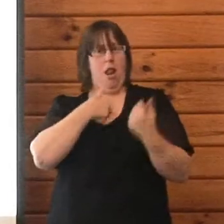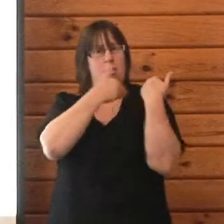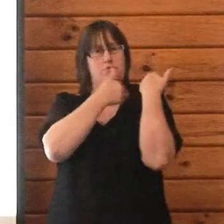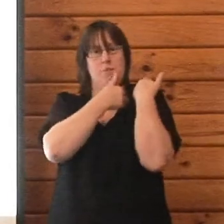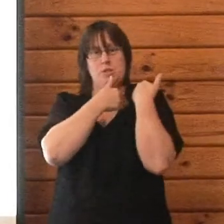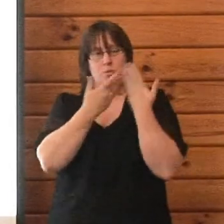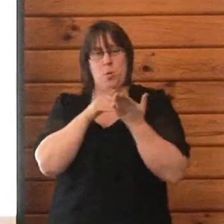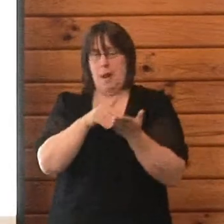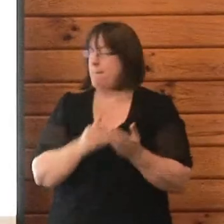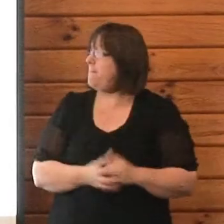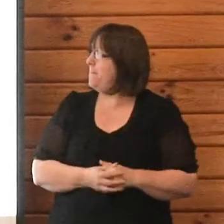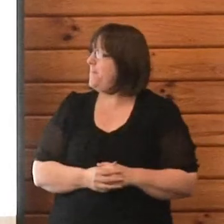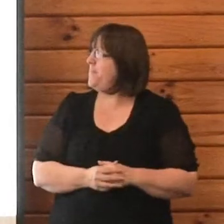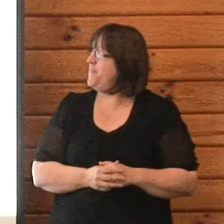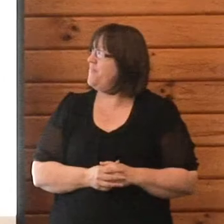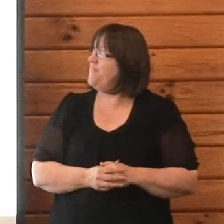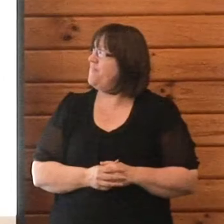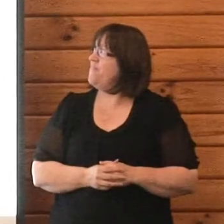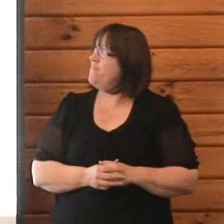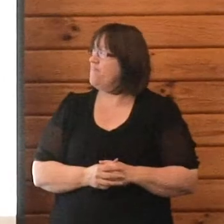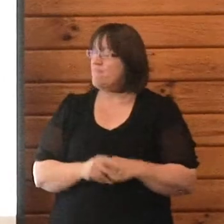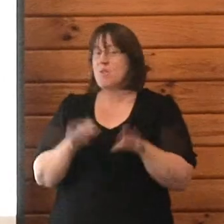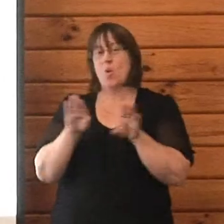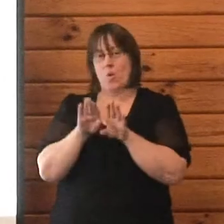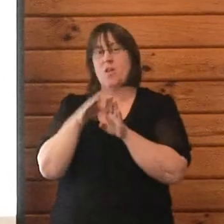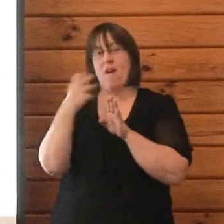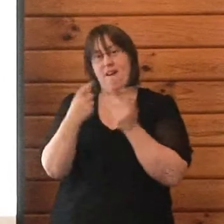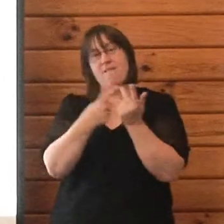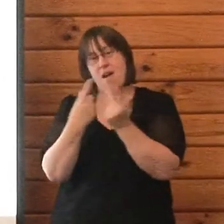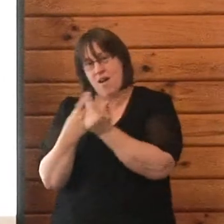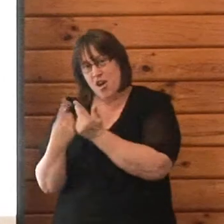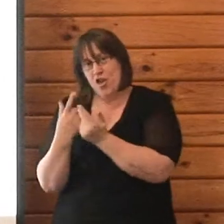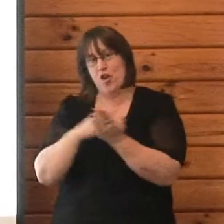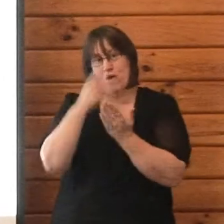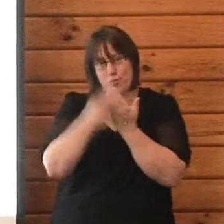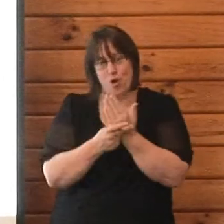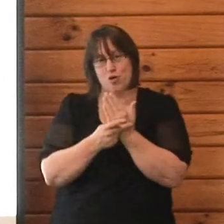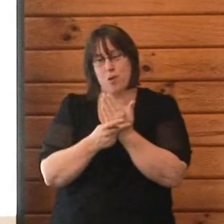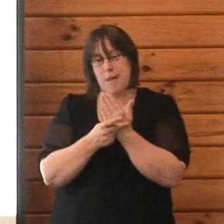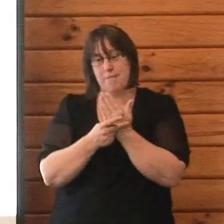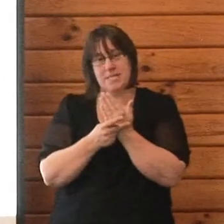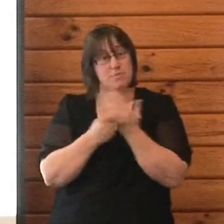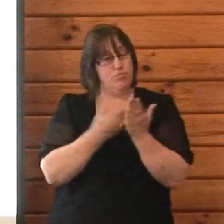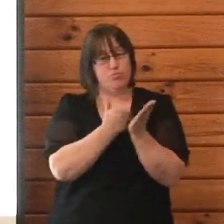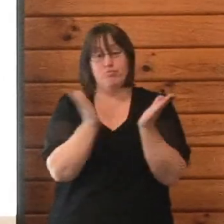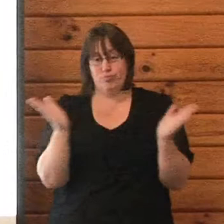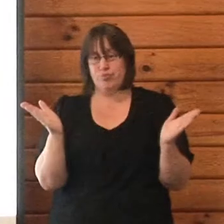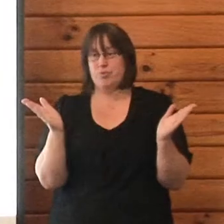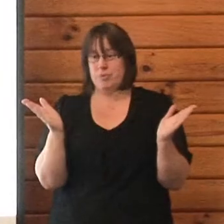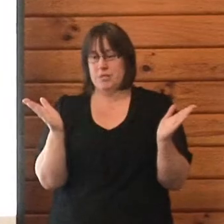Red Cross offers a lot of other programs across the city. We do fundraising as you can see.